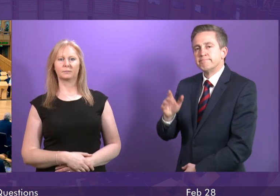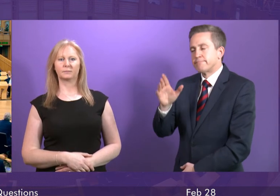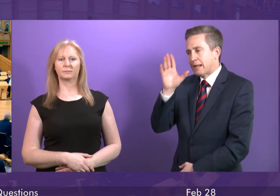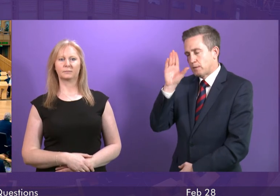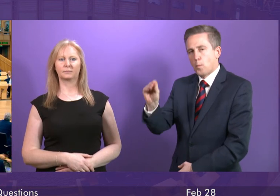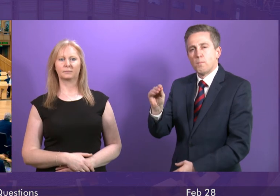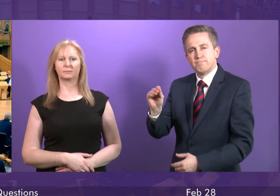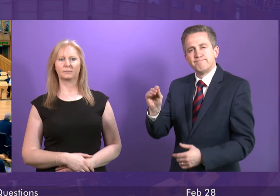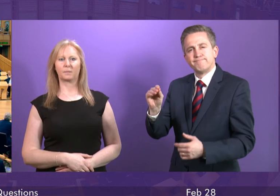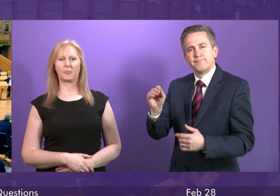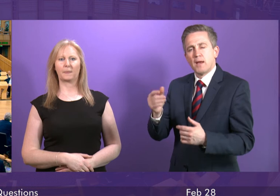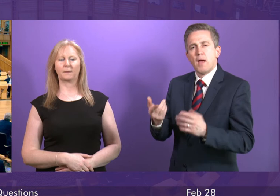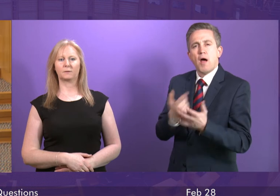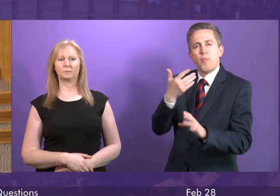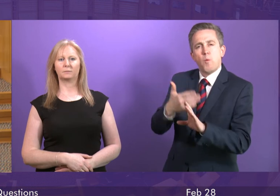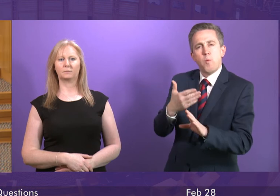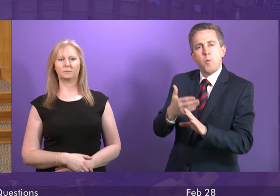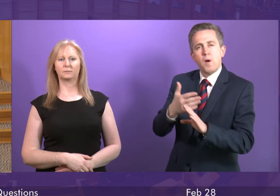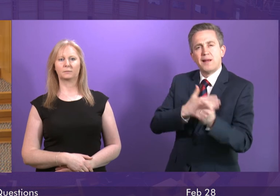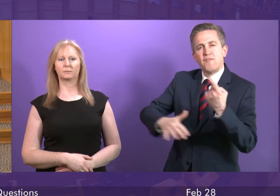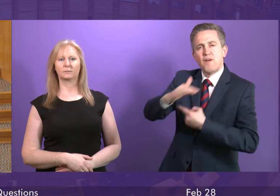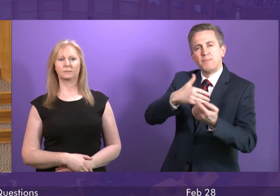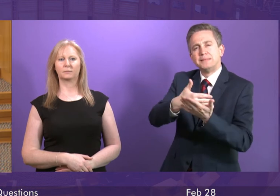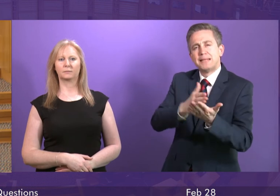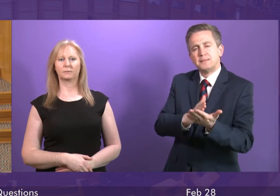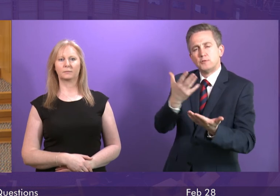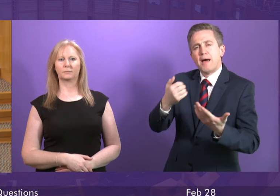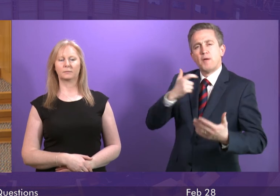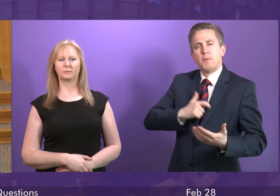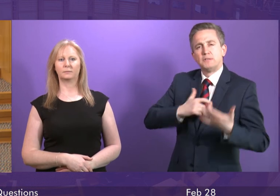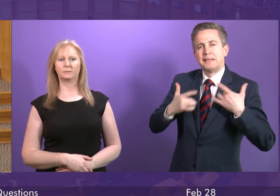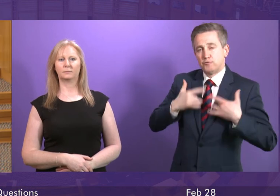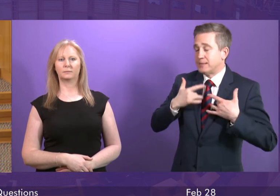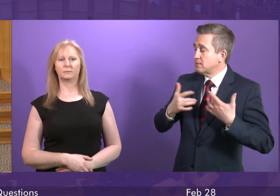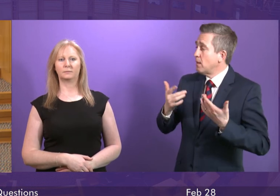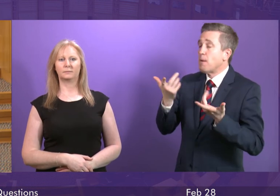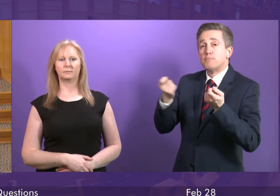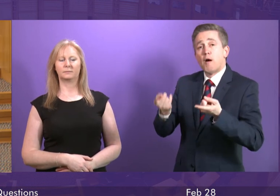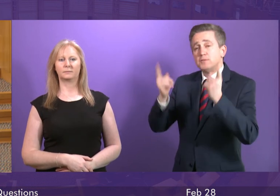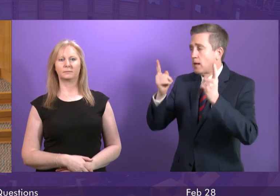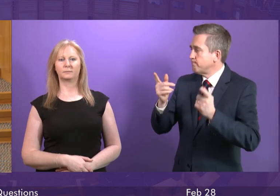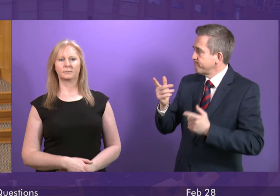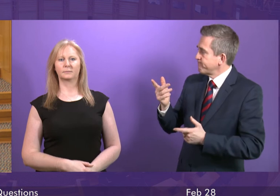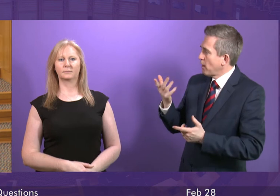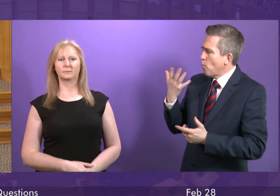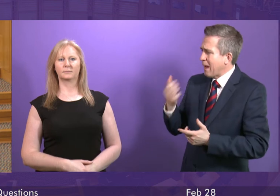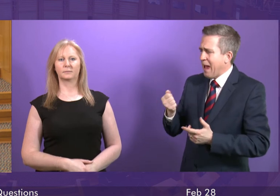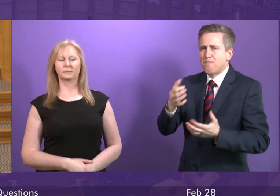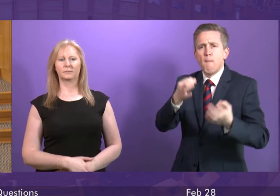respect to my previous work within the environment sector. designated officer, there is genuine cross-party concern that many environmental